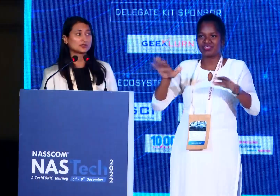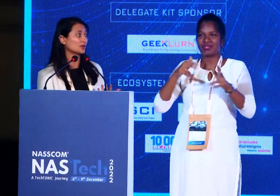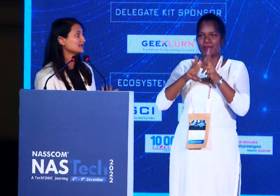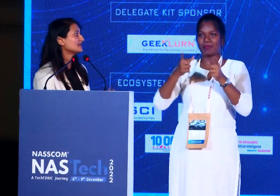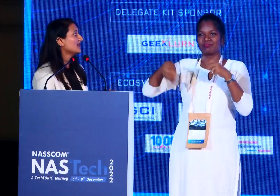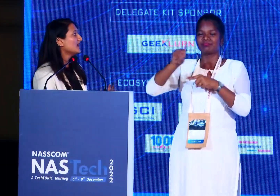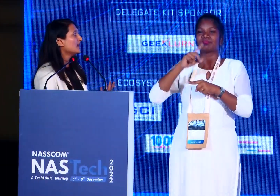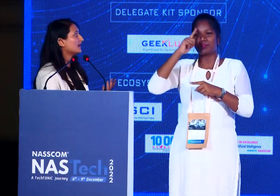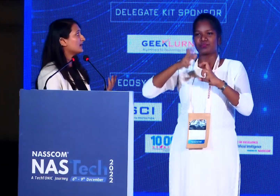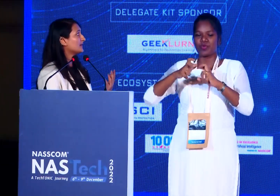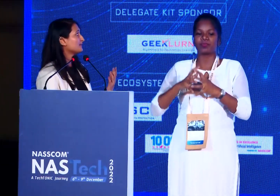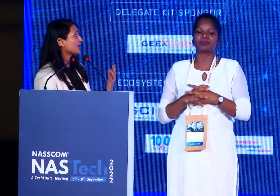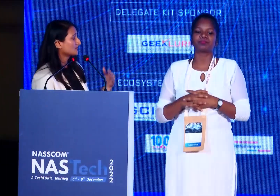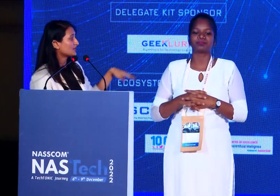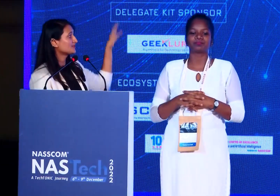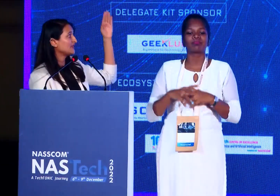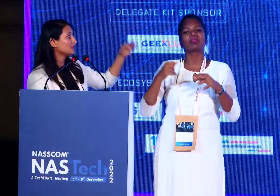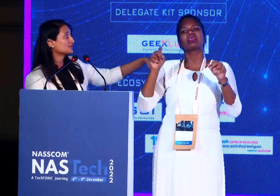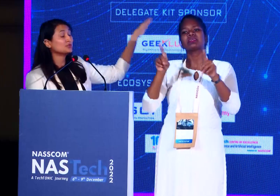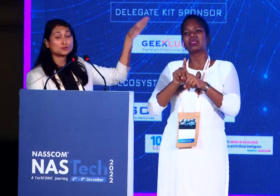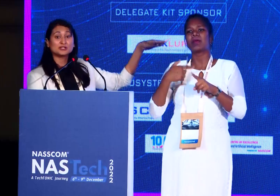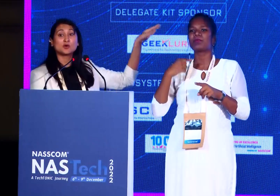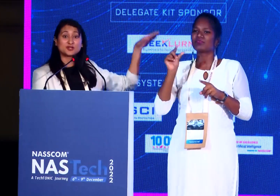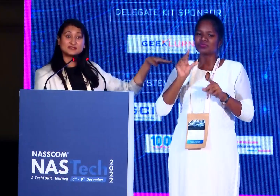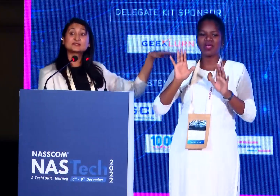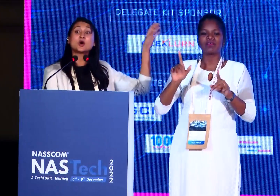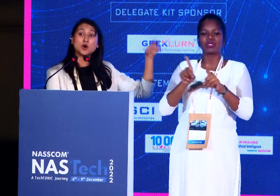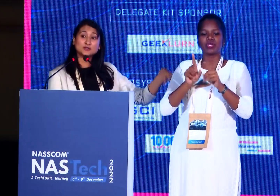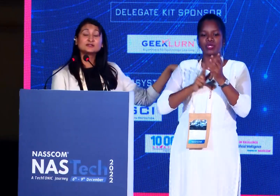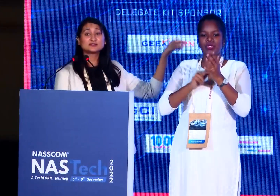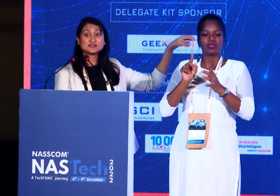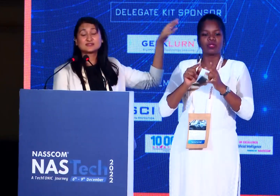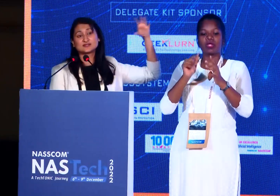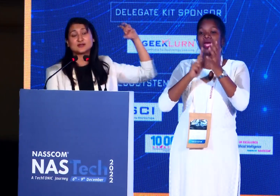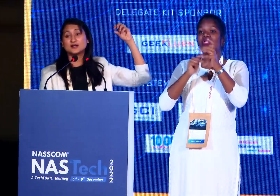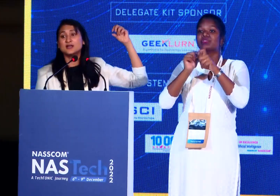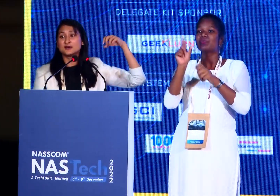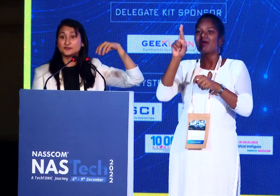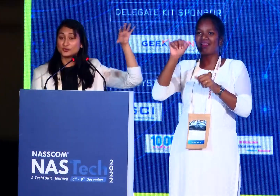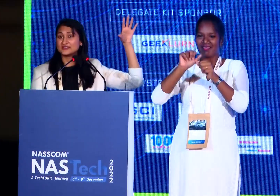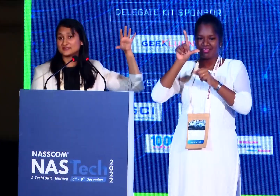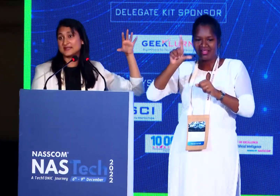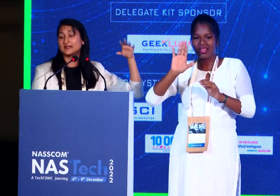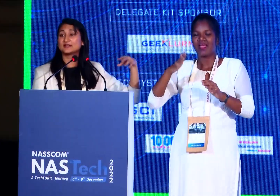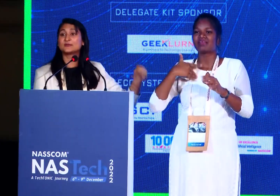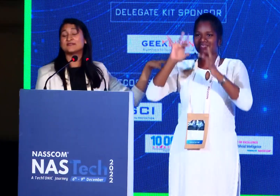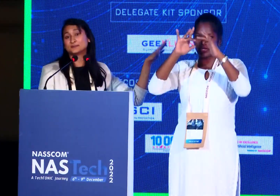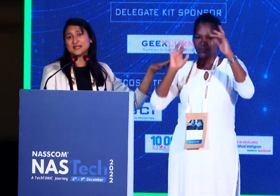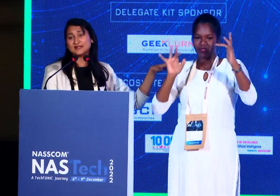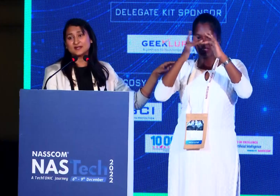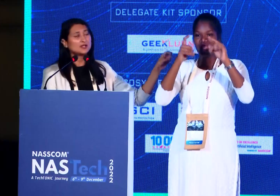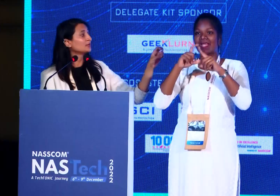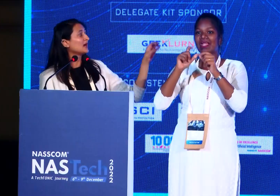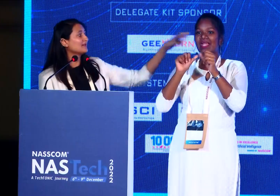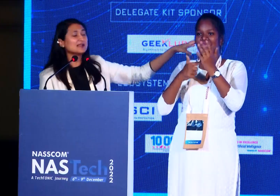that they come across. Of course, we use neural models on this fluorescence data that we have